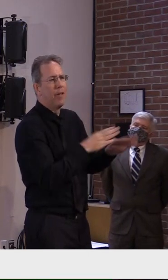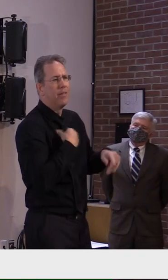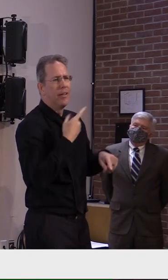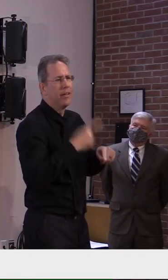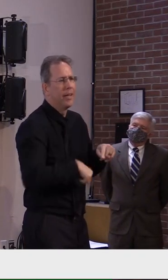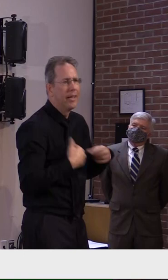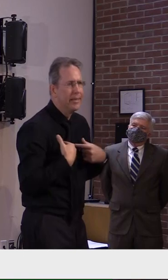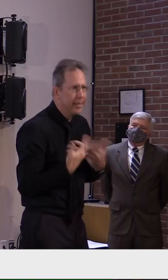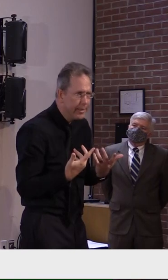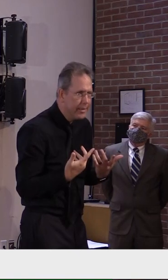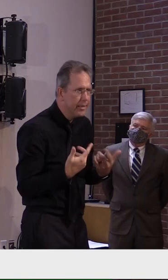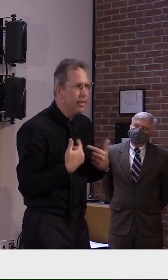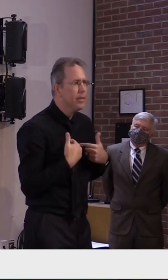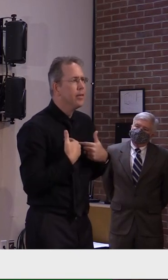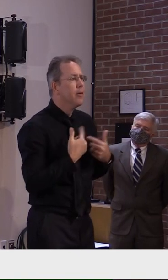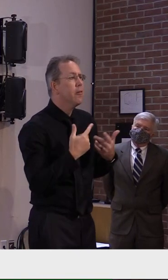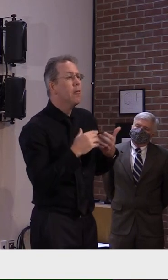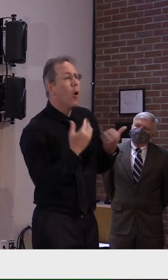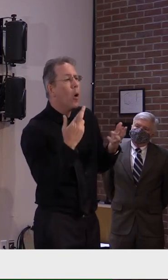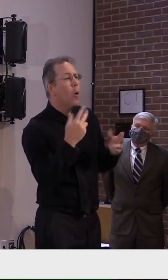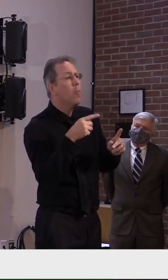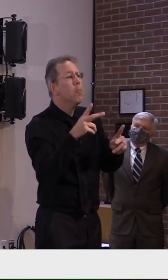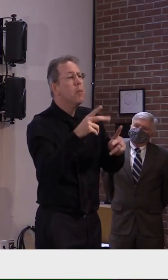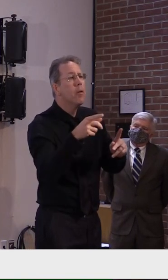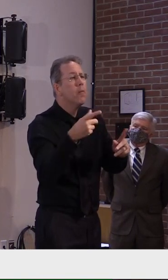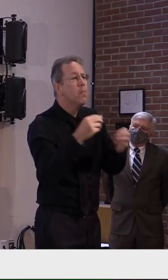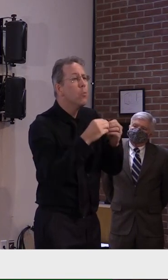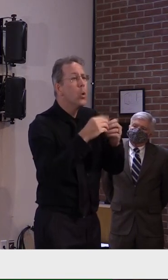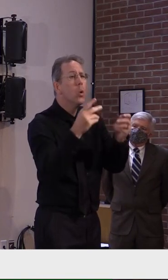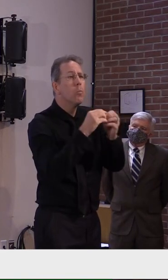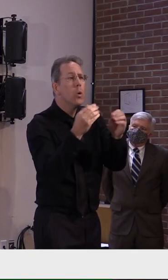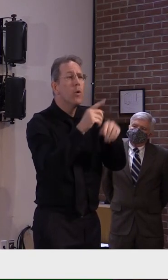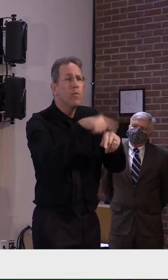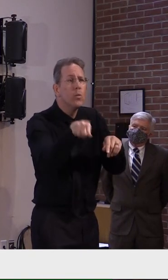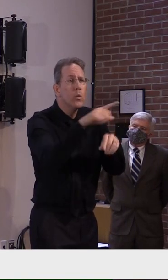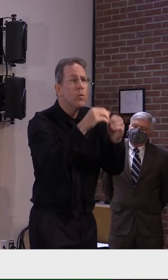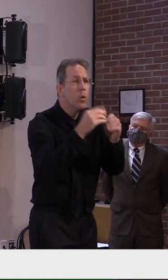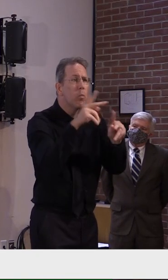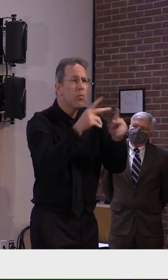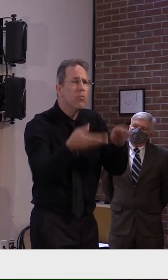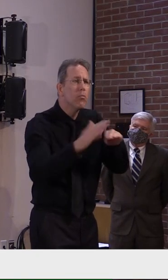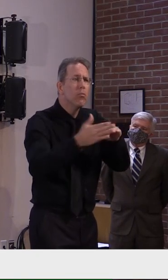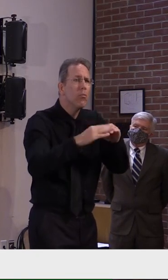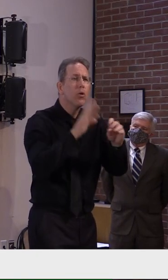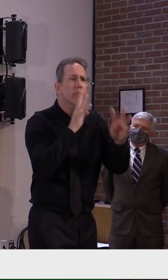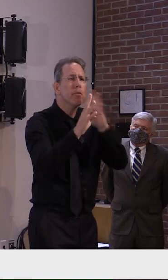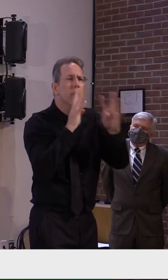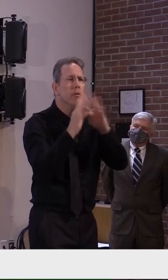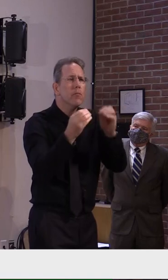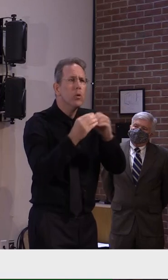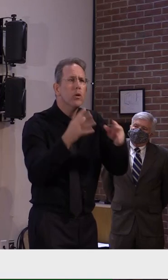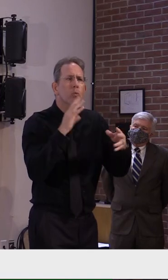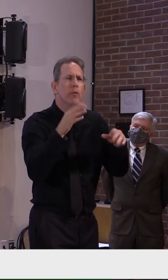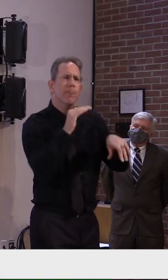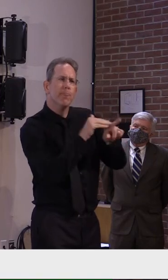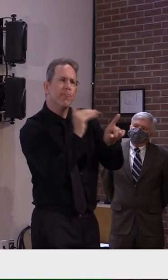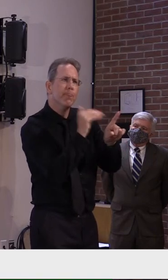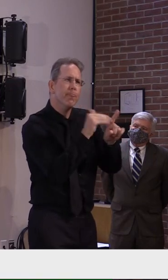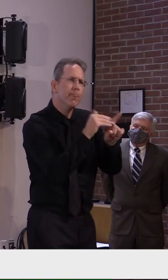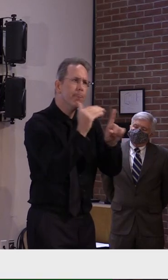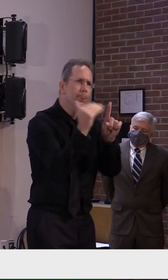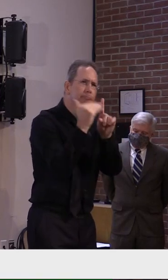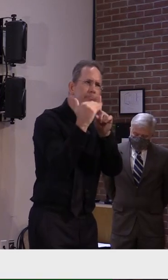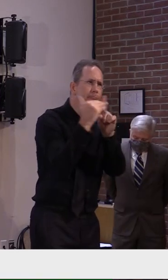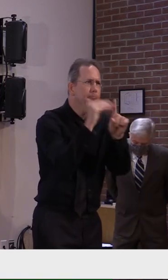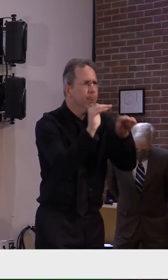more people need to communicate to to their peers and others be a role model right now try and